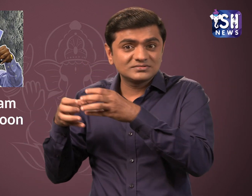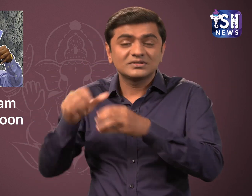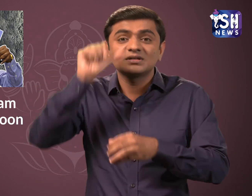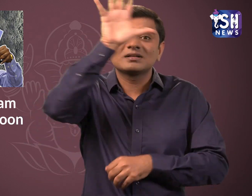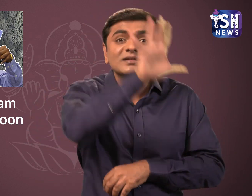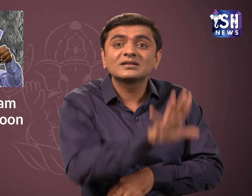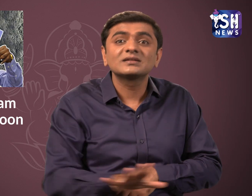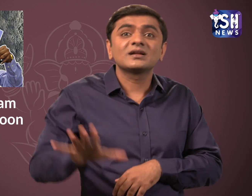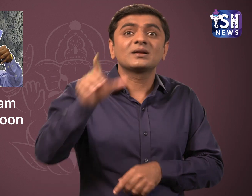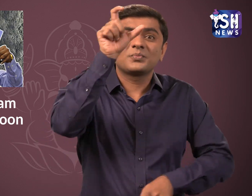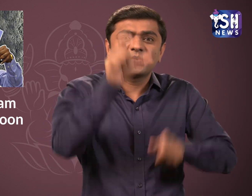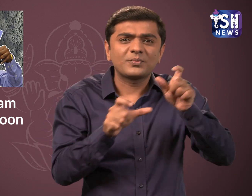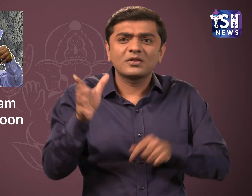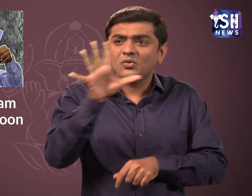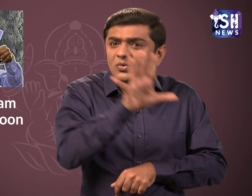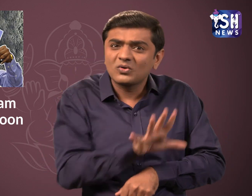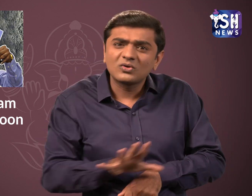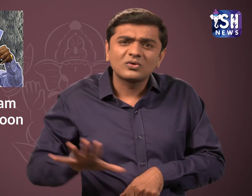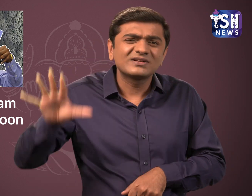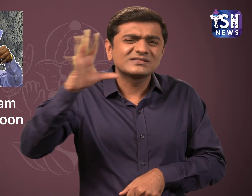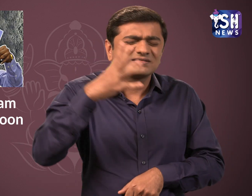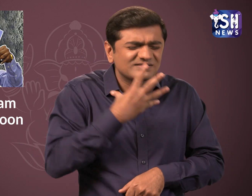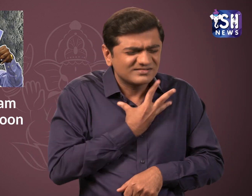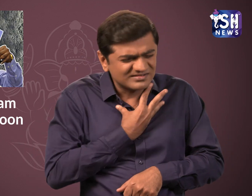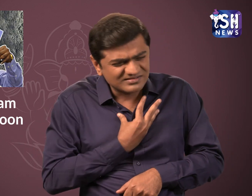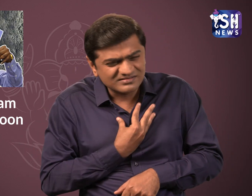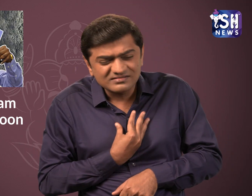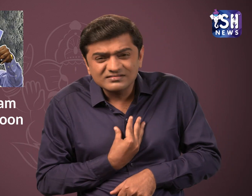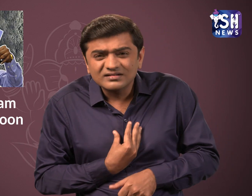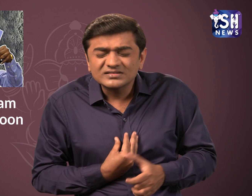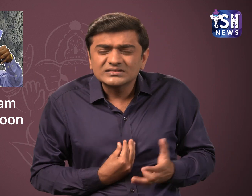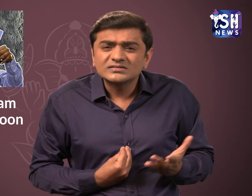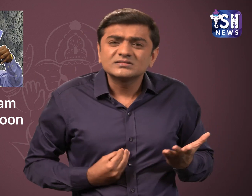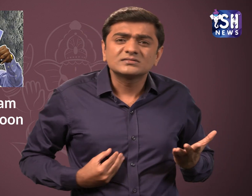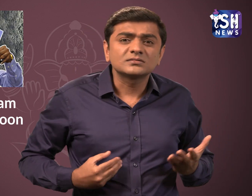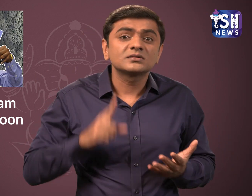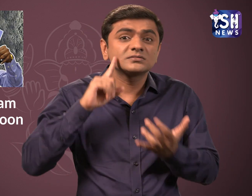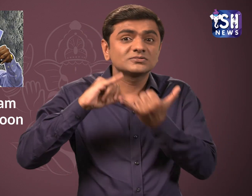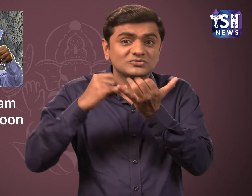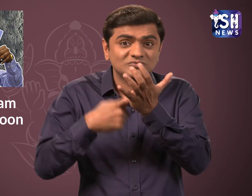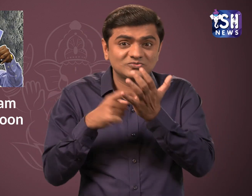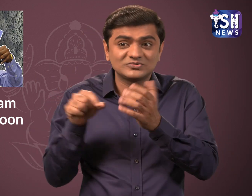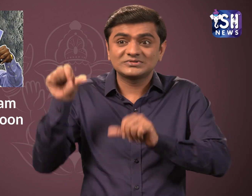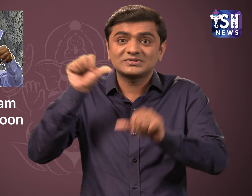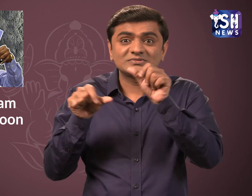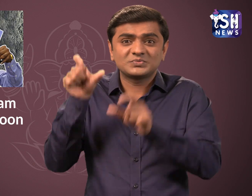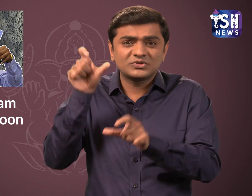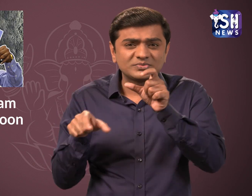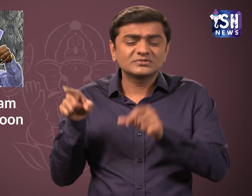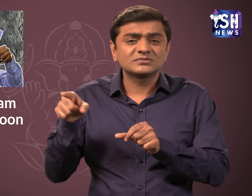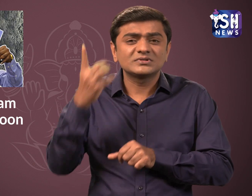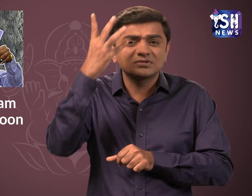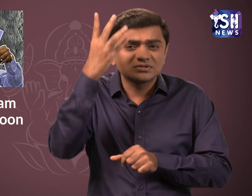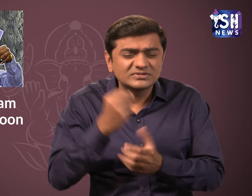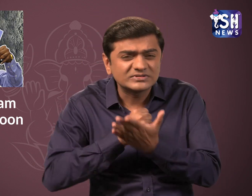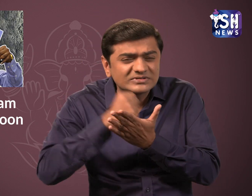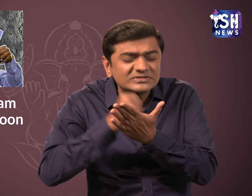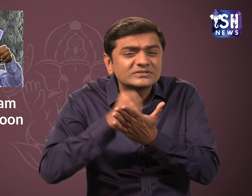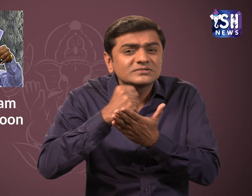ISRO and the entire country were very sad. The scientists tried day